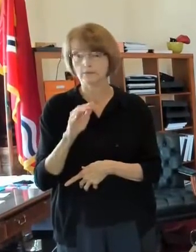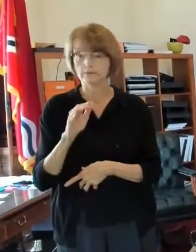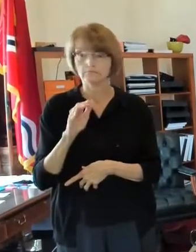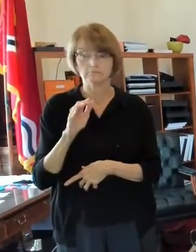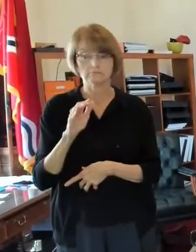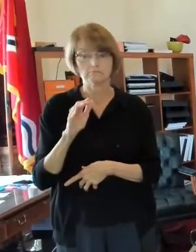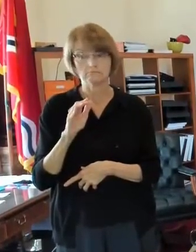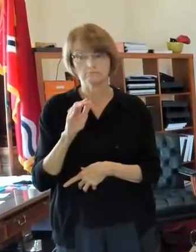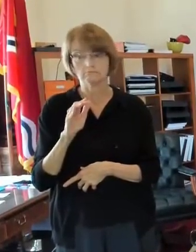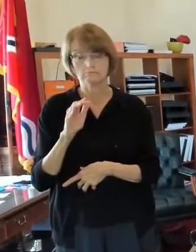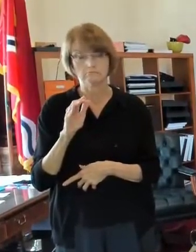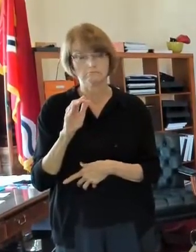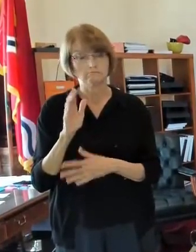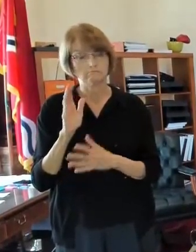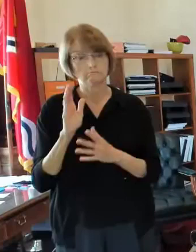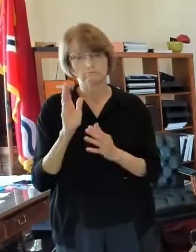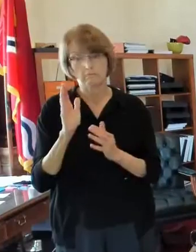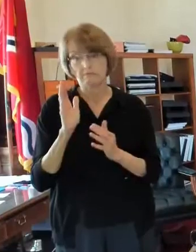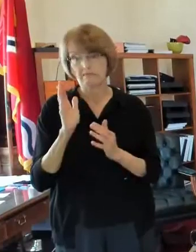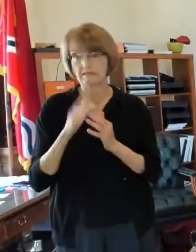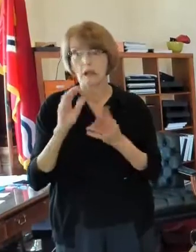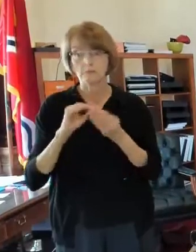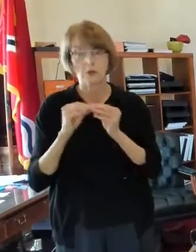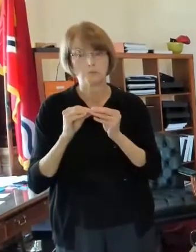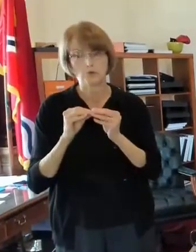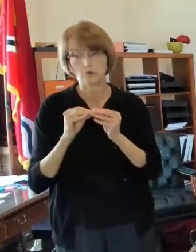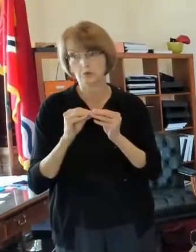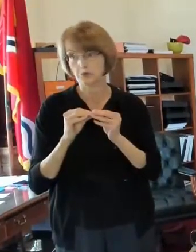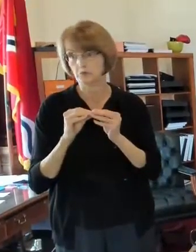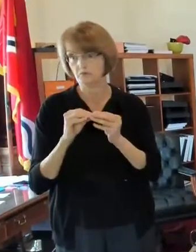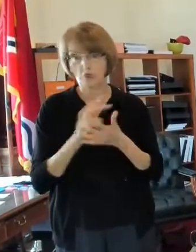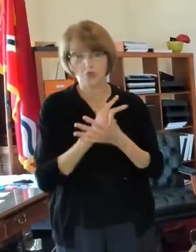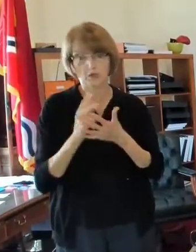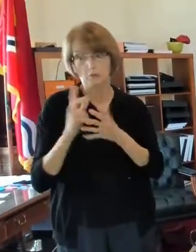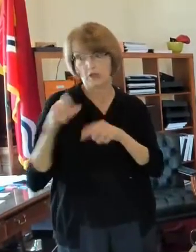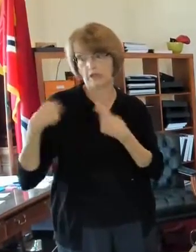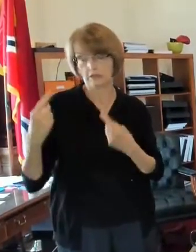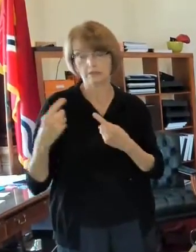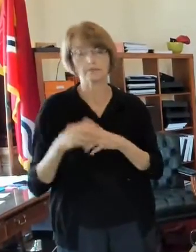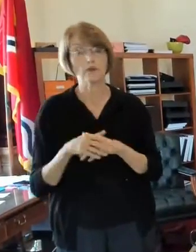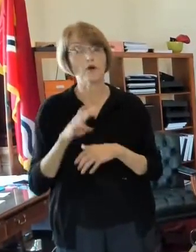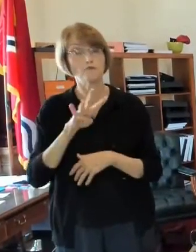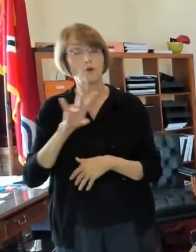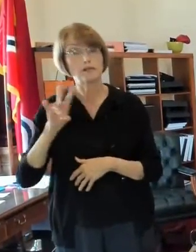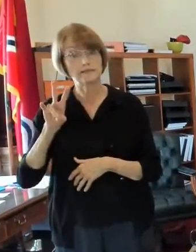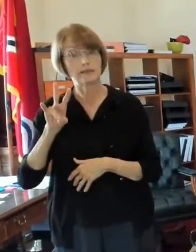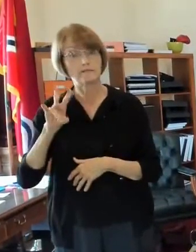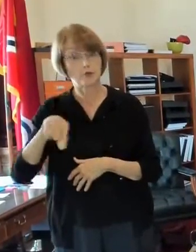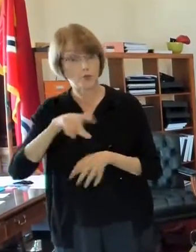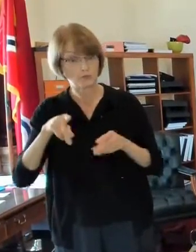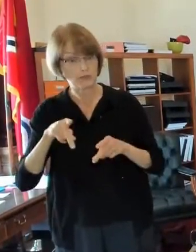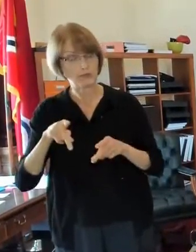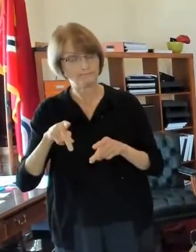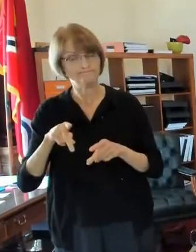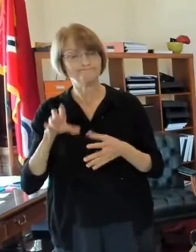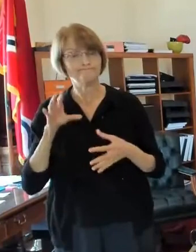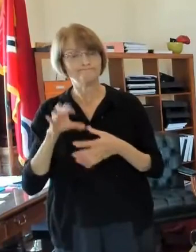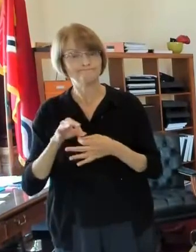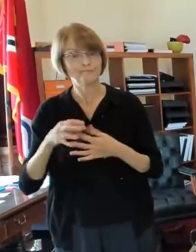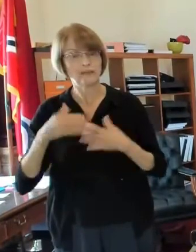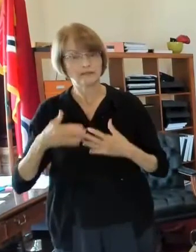this sheet has up to in the last three weeks uh 47 people on ventilators similarly